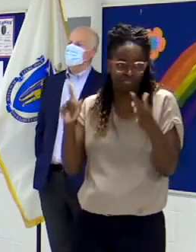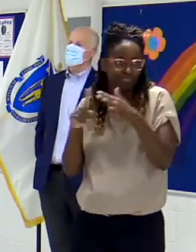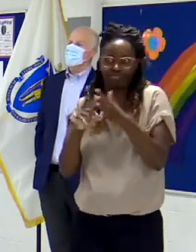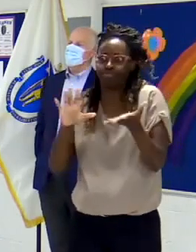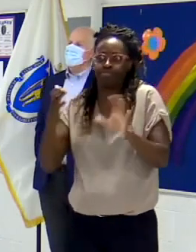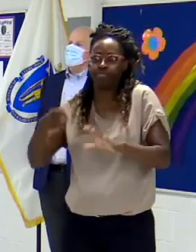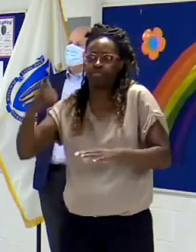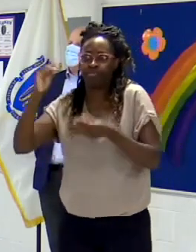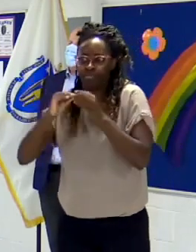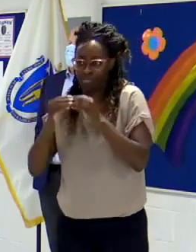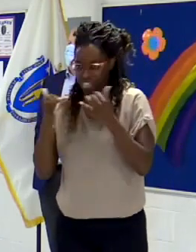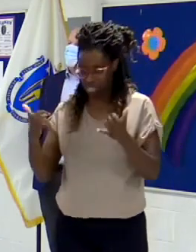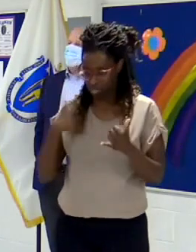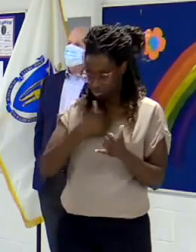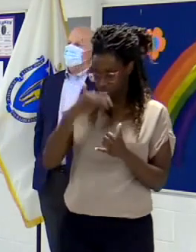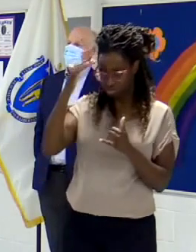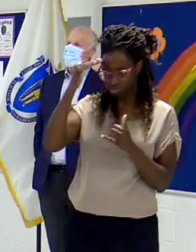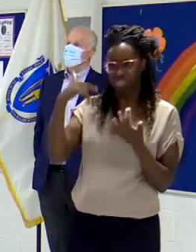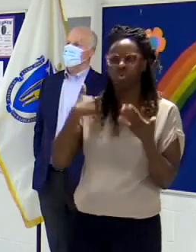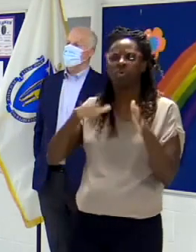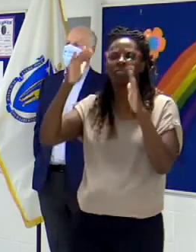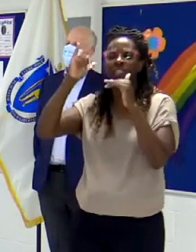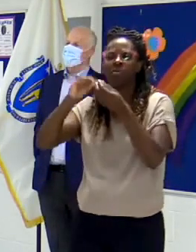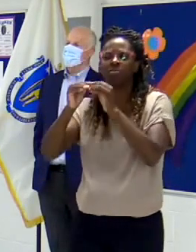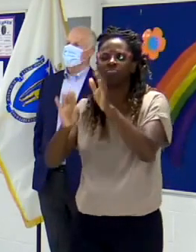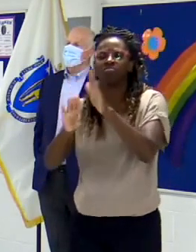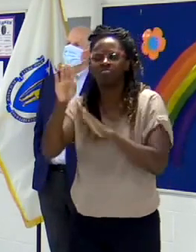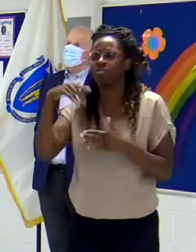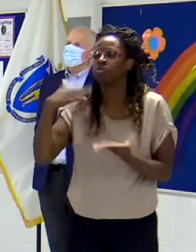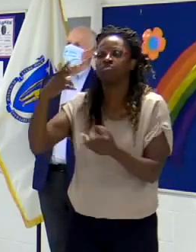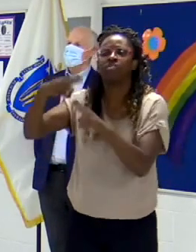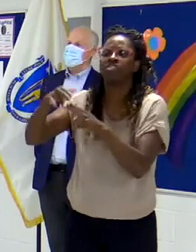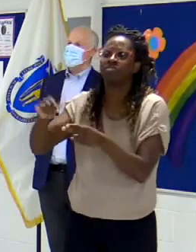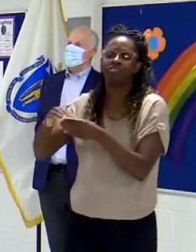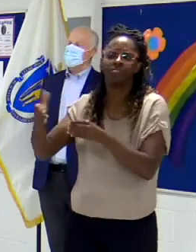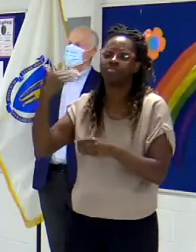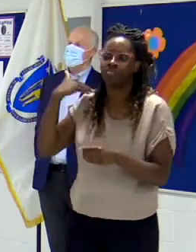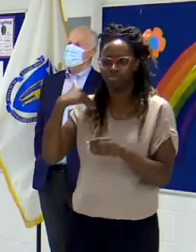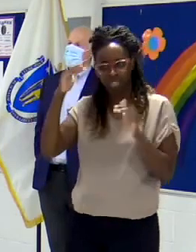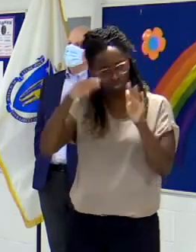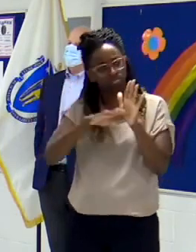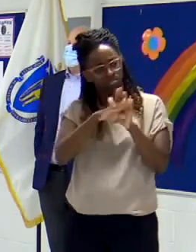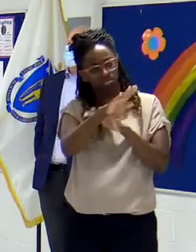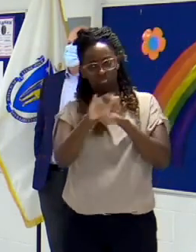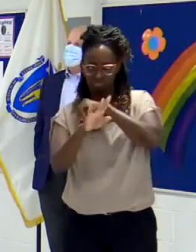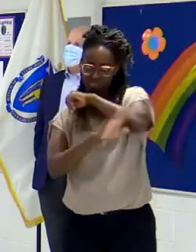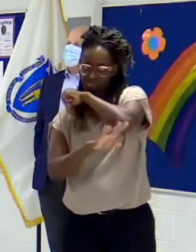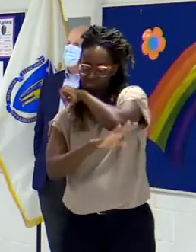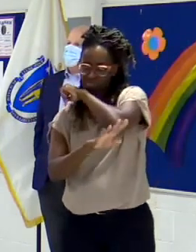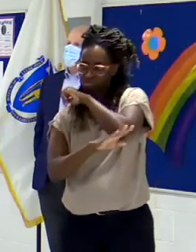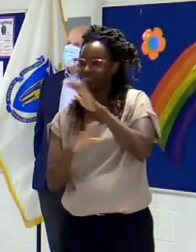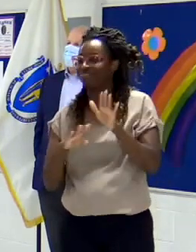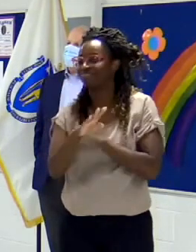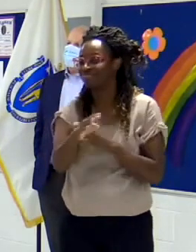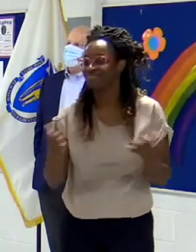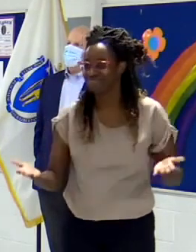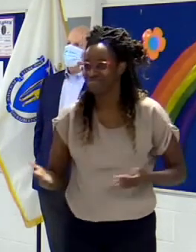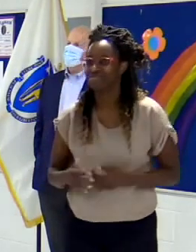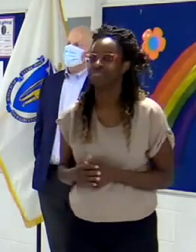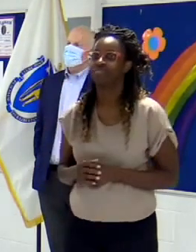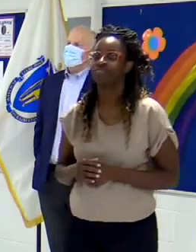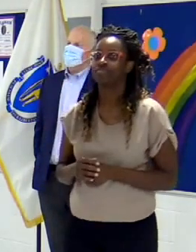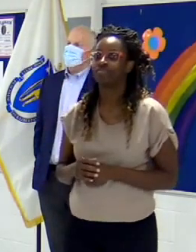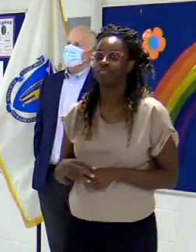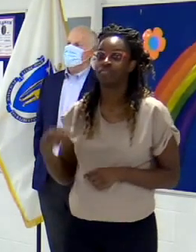throughout the summer and the beginning of the fall. And, um, and we're currently the largest per capita tester in the United